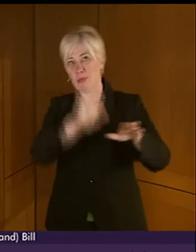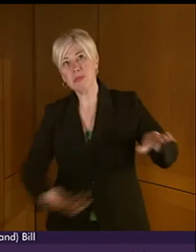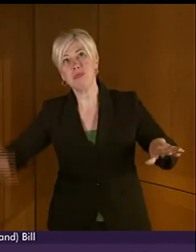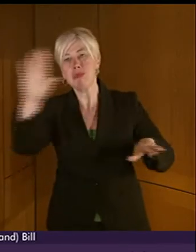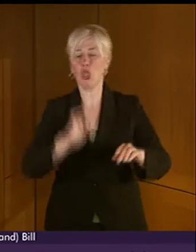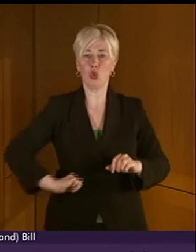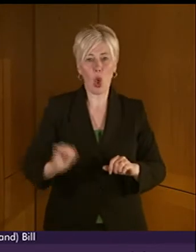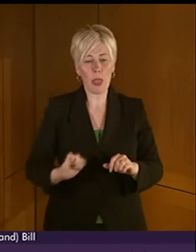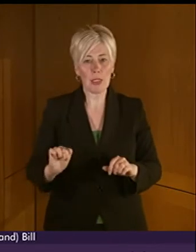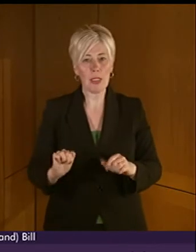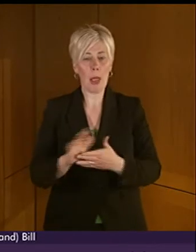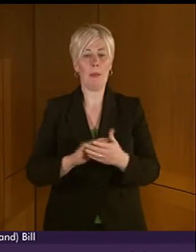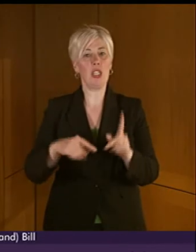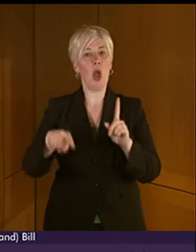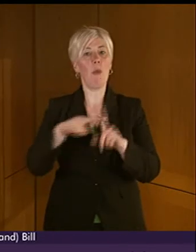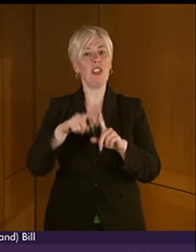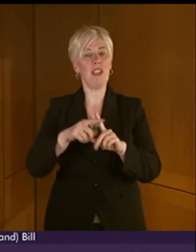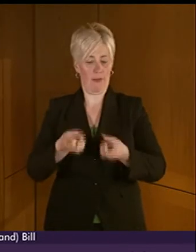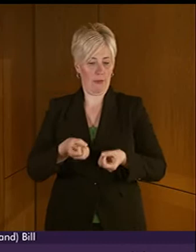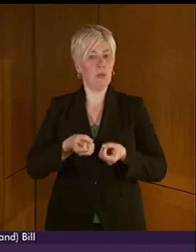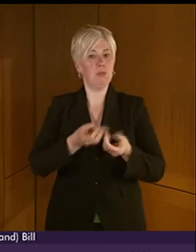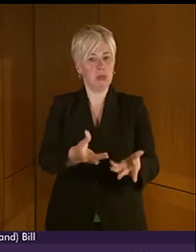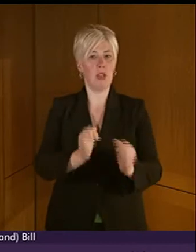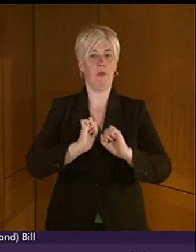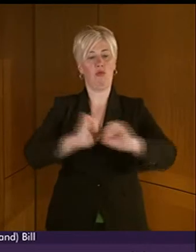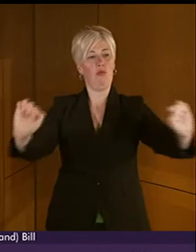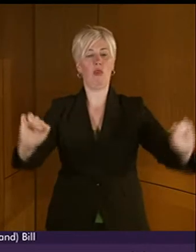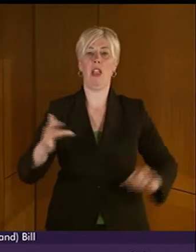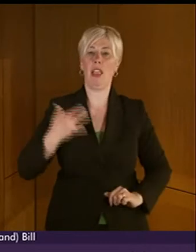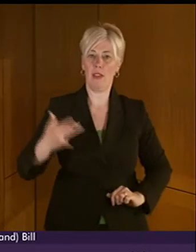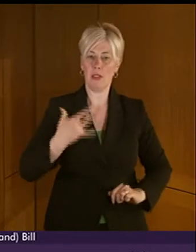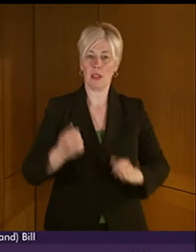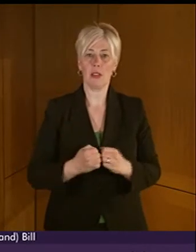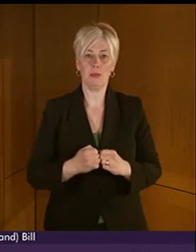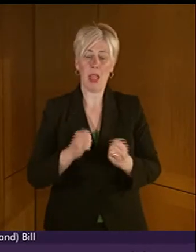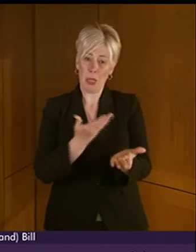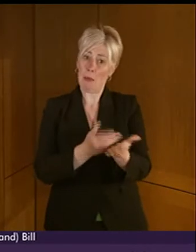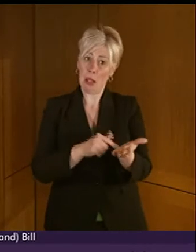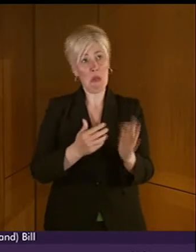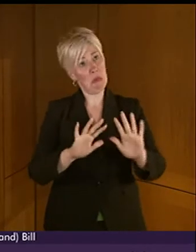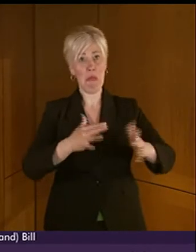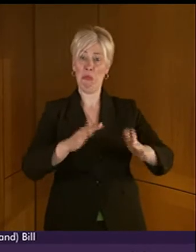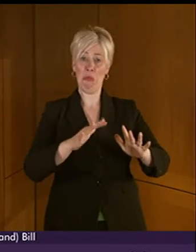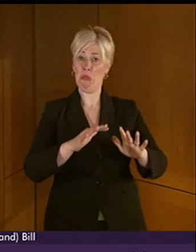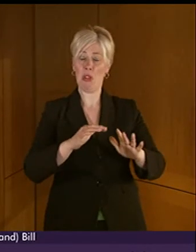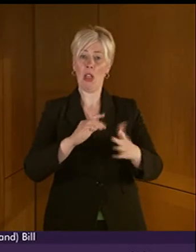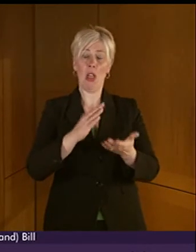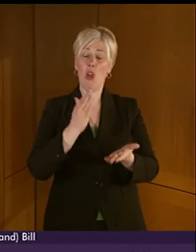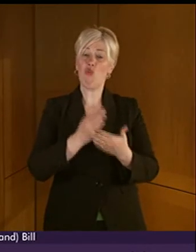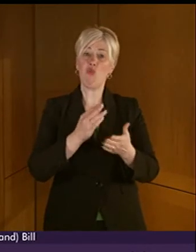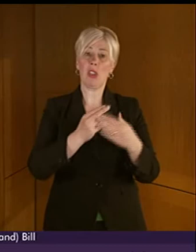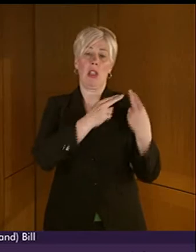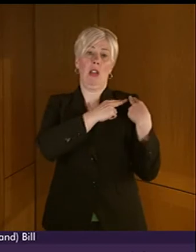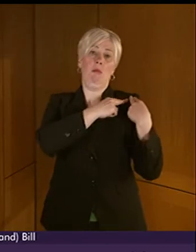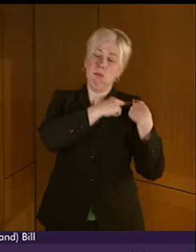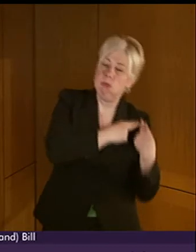bill is a positive contribution to their lives. This is a relatively modest bill. It does not impose an explicit